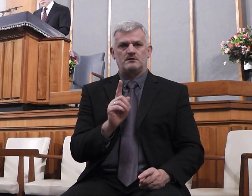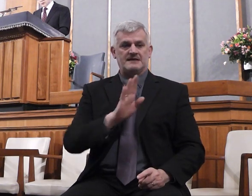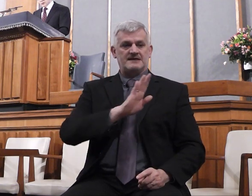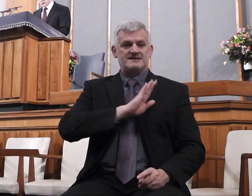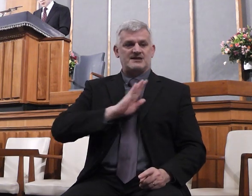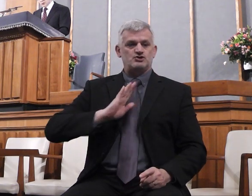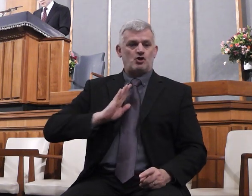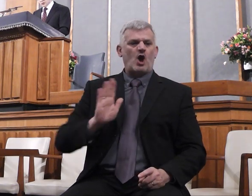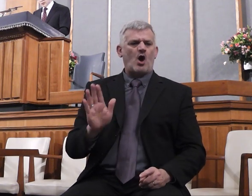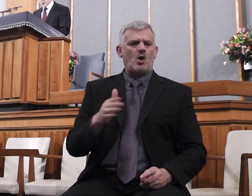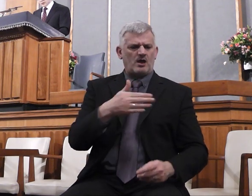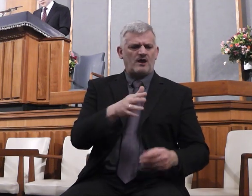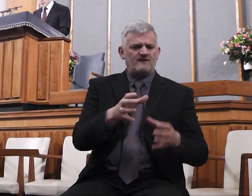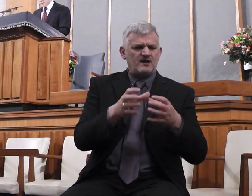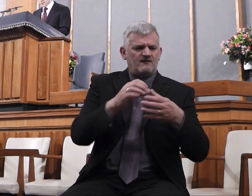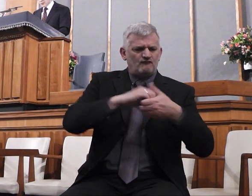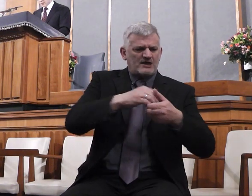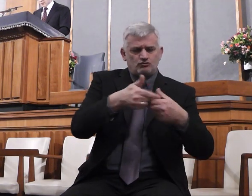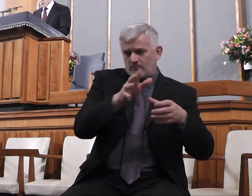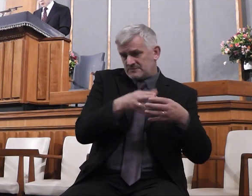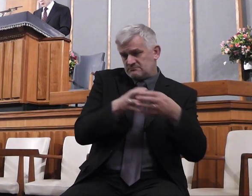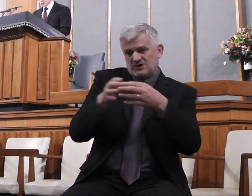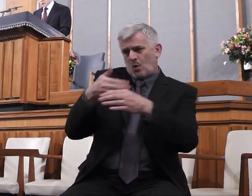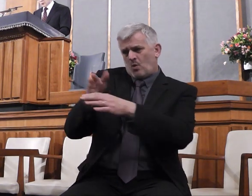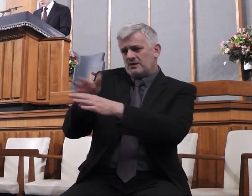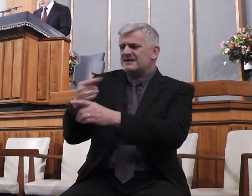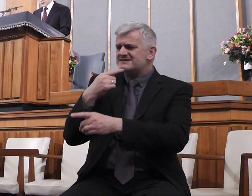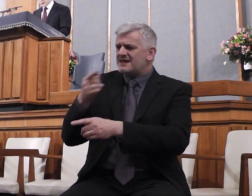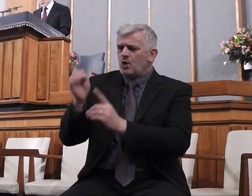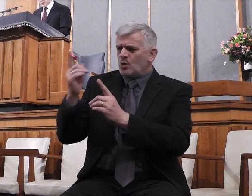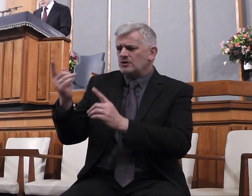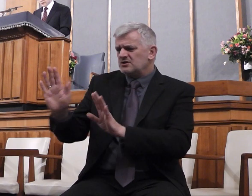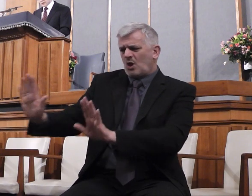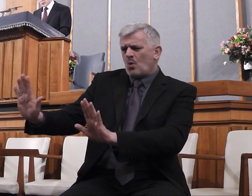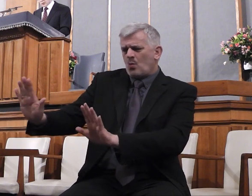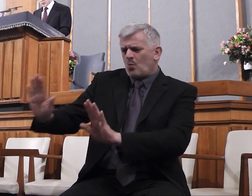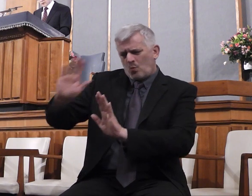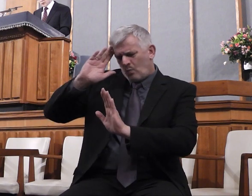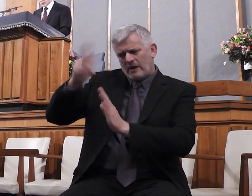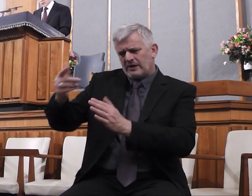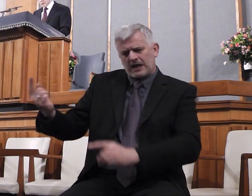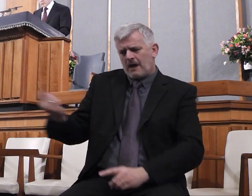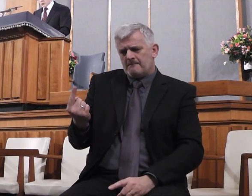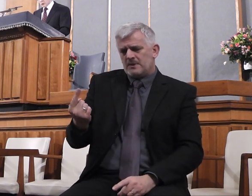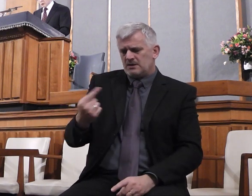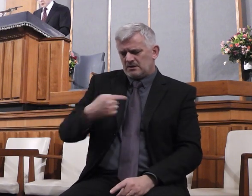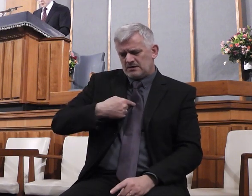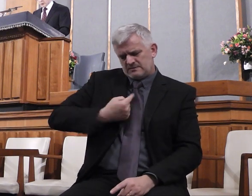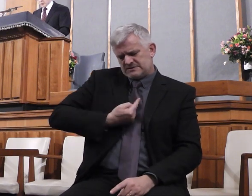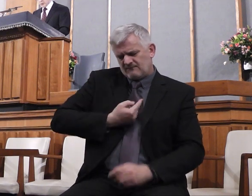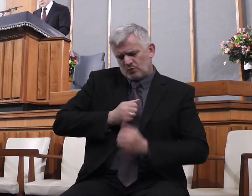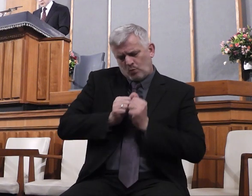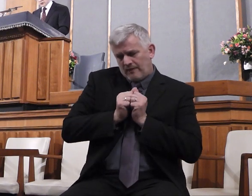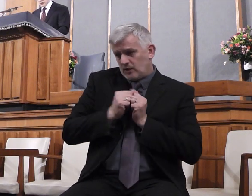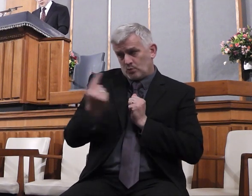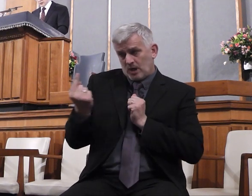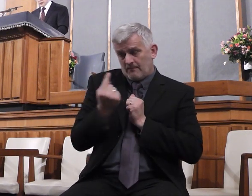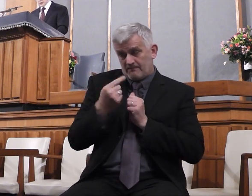friends to him, saying unto him, Lord, trouble not thyself, for I am not worthy that thou shouldst enter